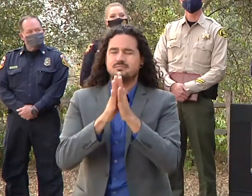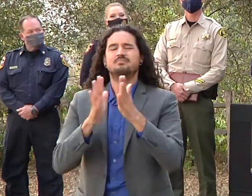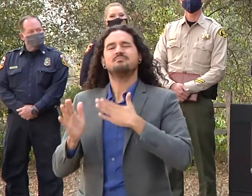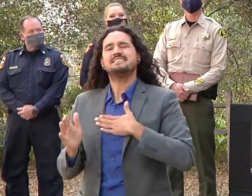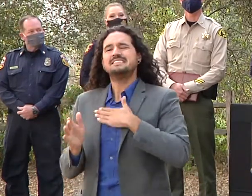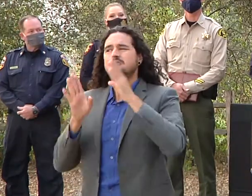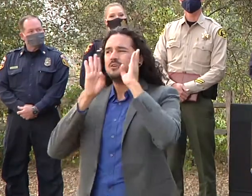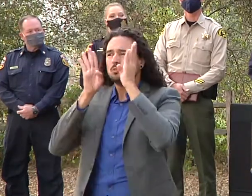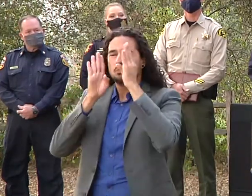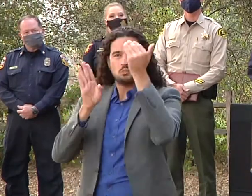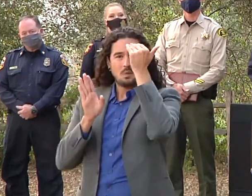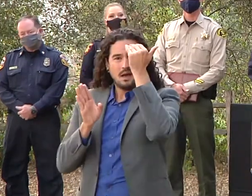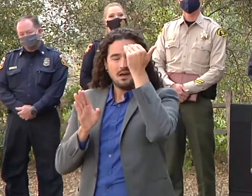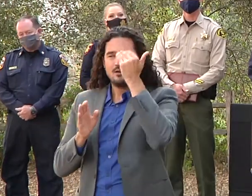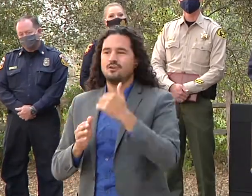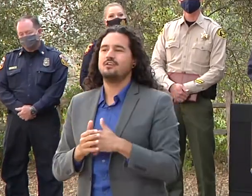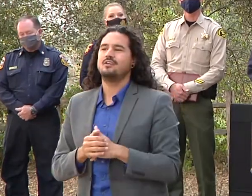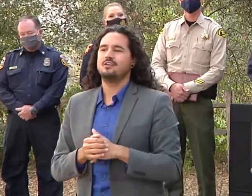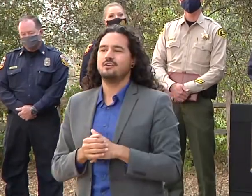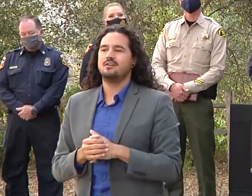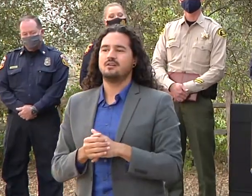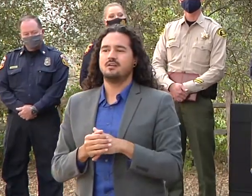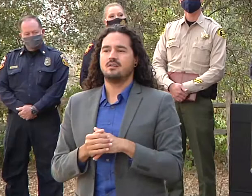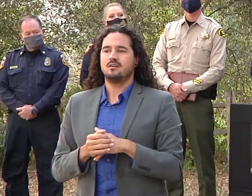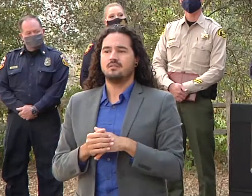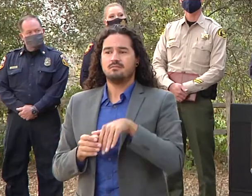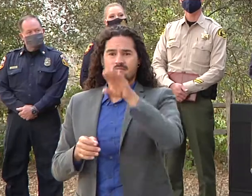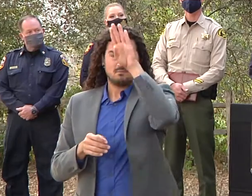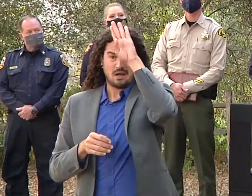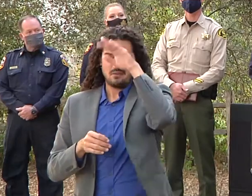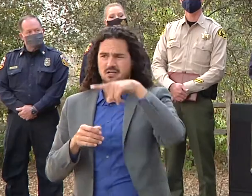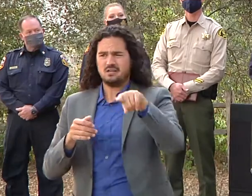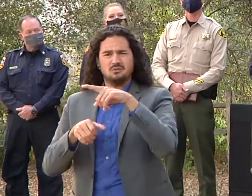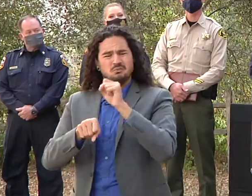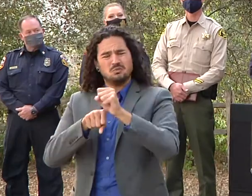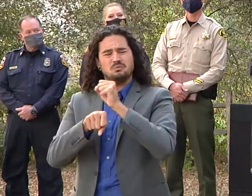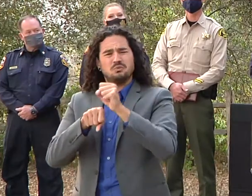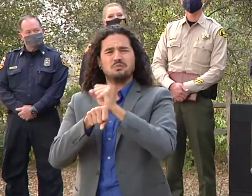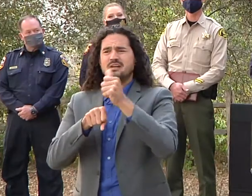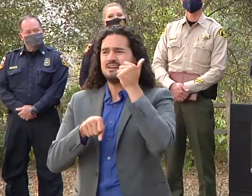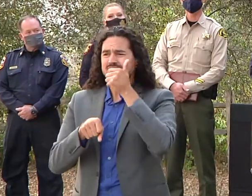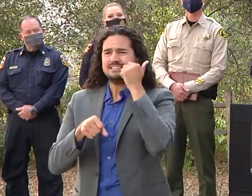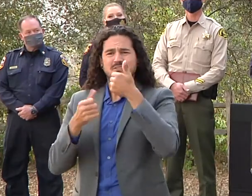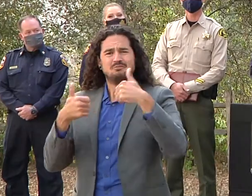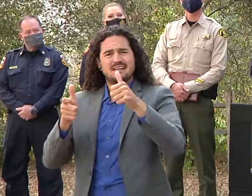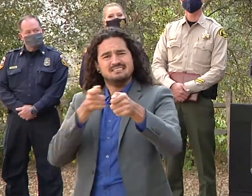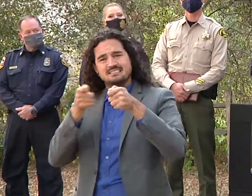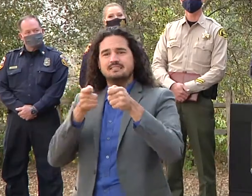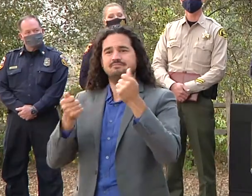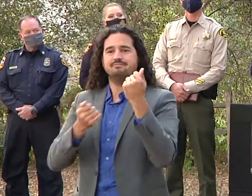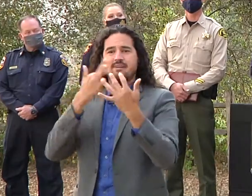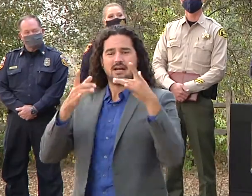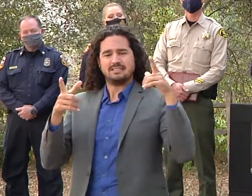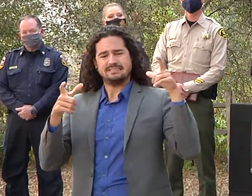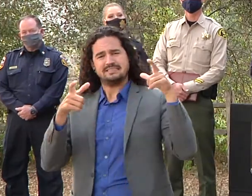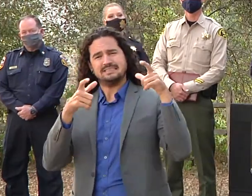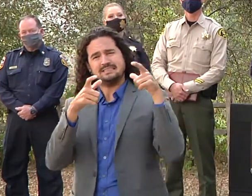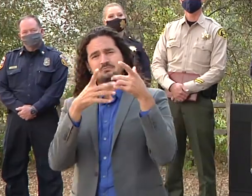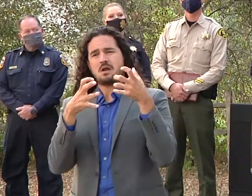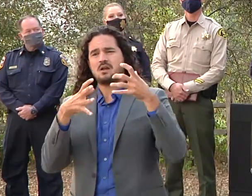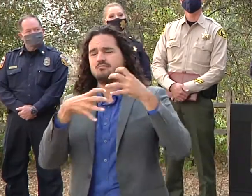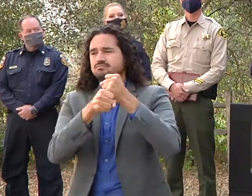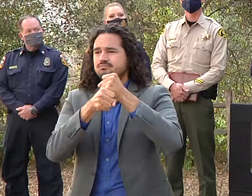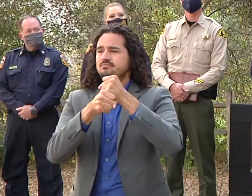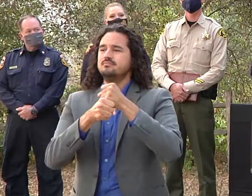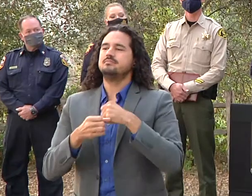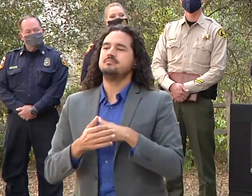are working diligently gaining access or gaining ground each day increasing the containment efforts so we've got a warmer and